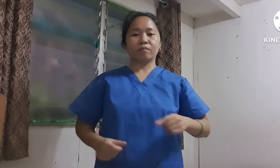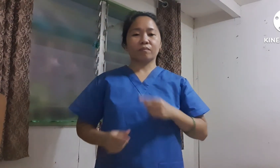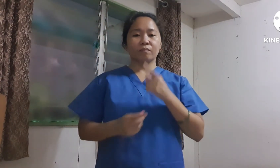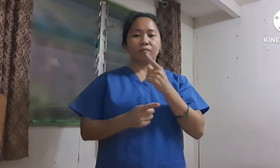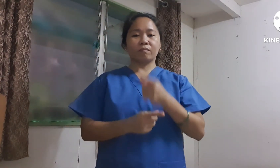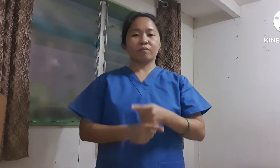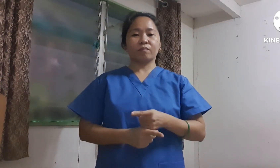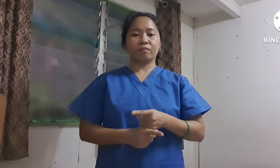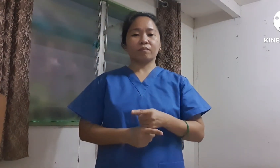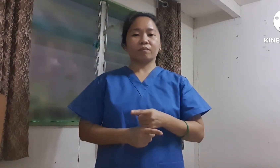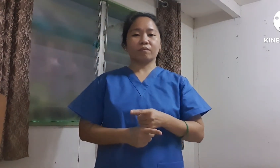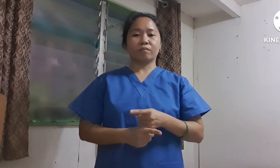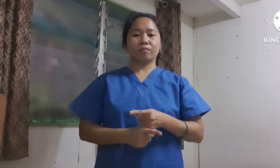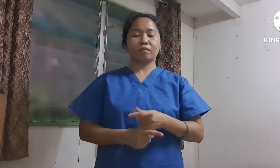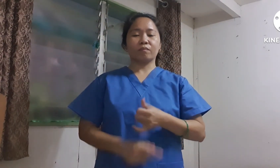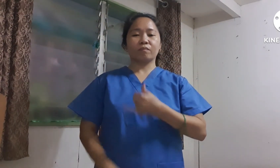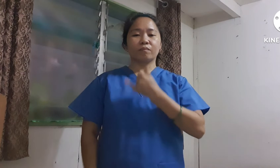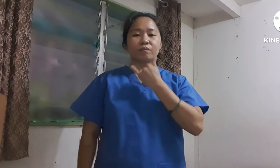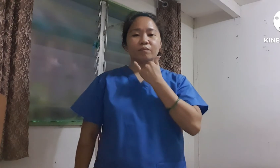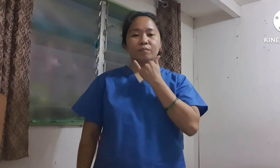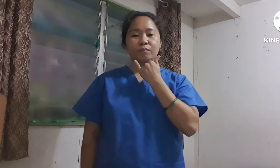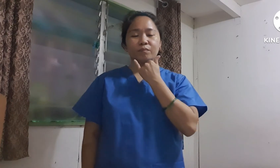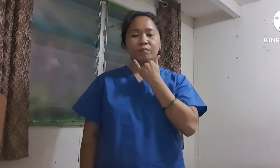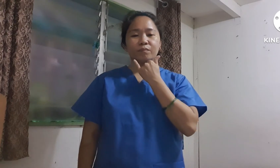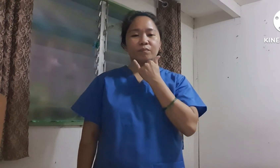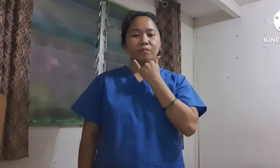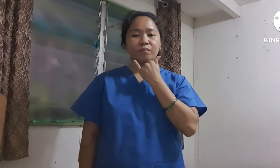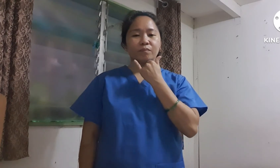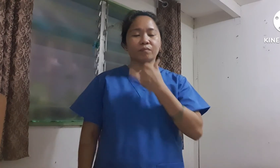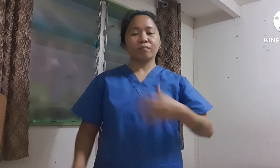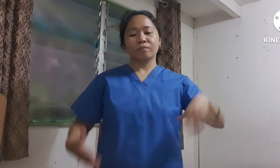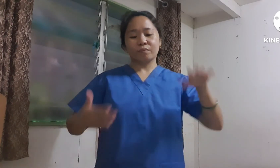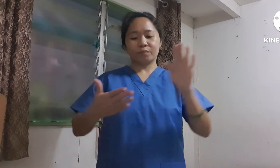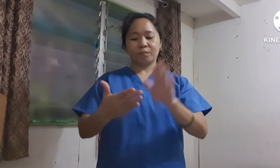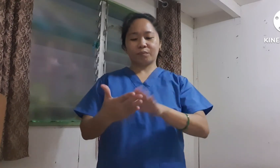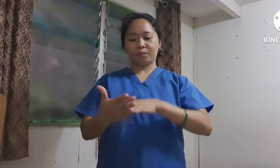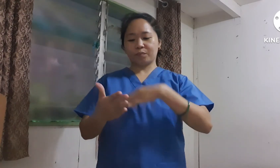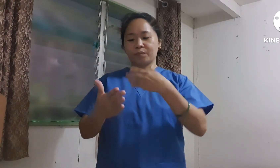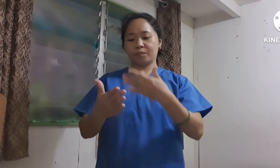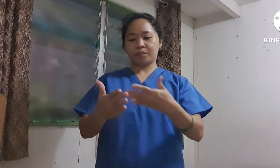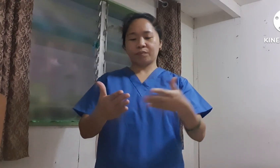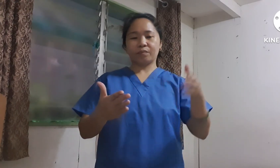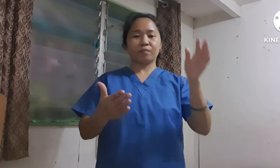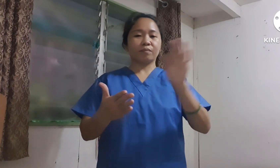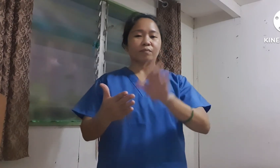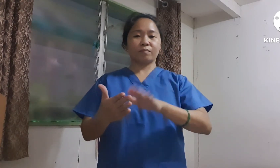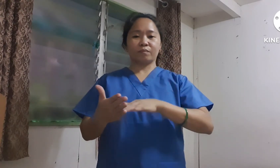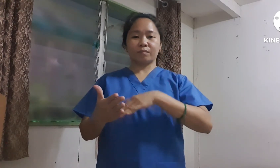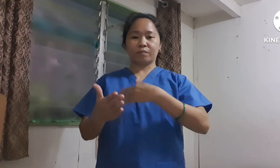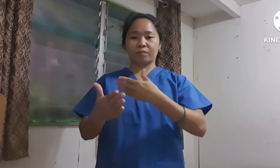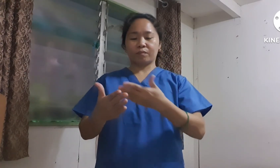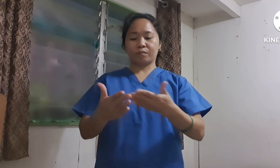I can write what is wrong. I can sing just that song.